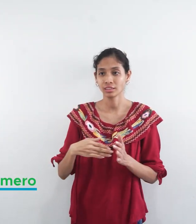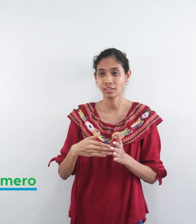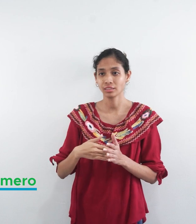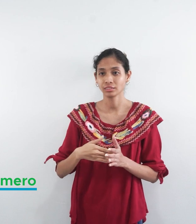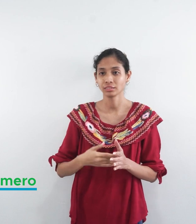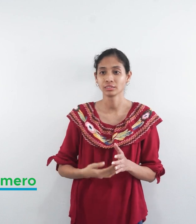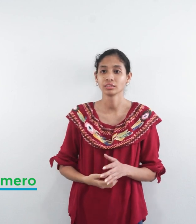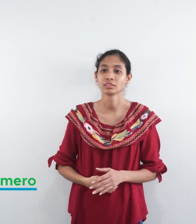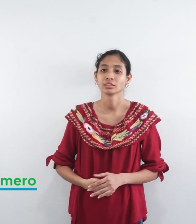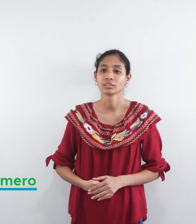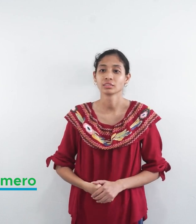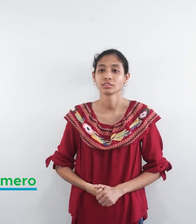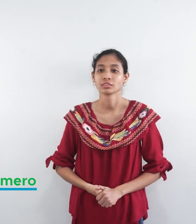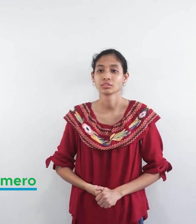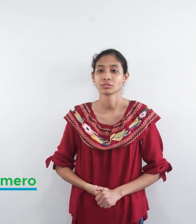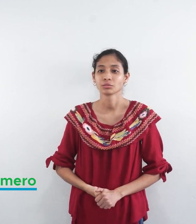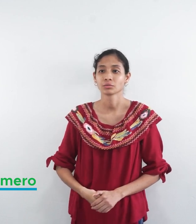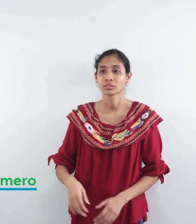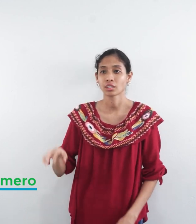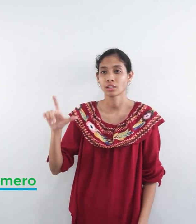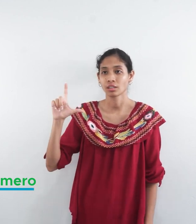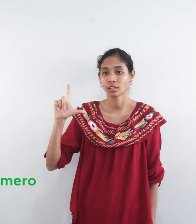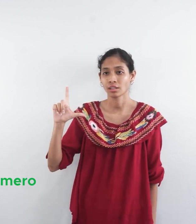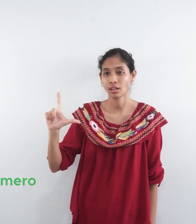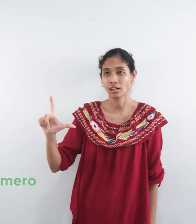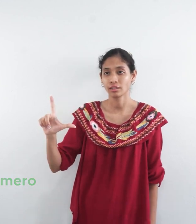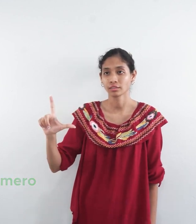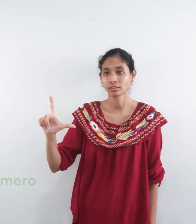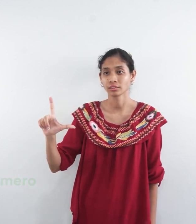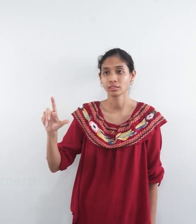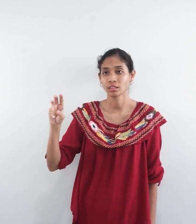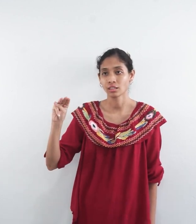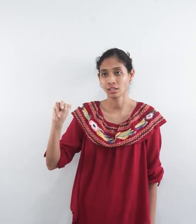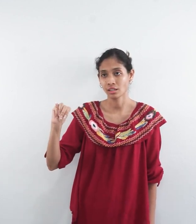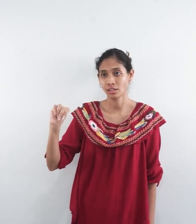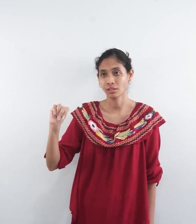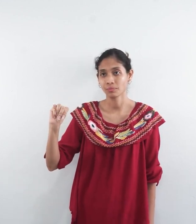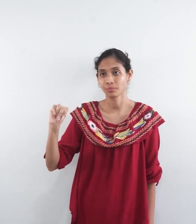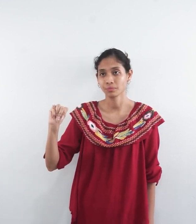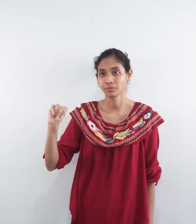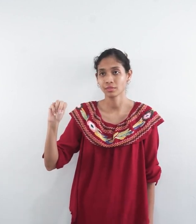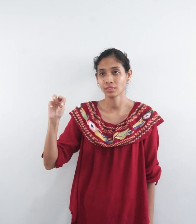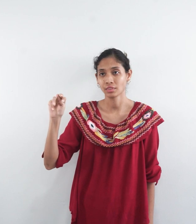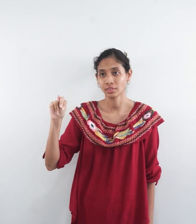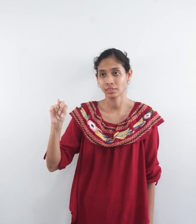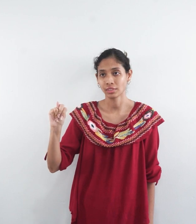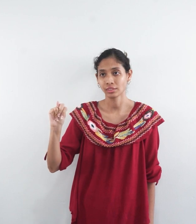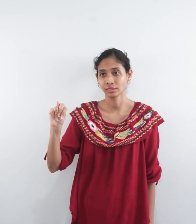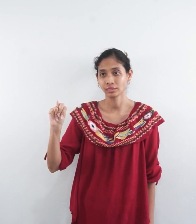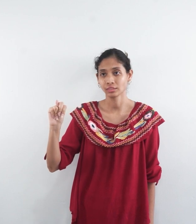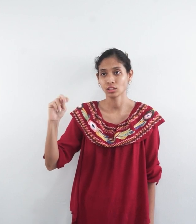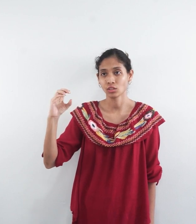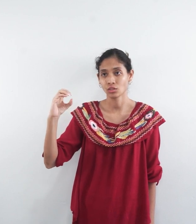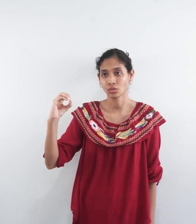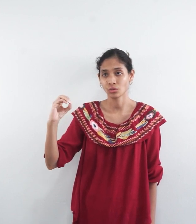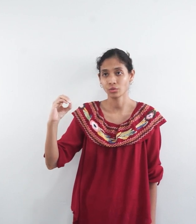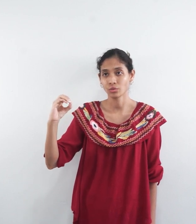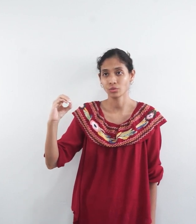do it again. L, M, N, O,